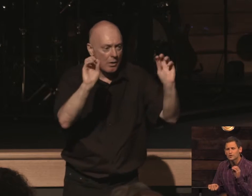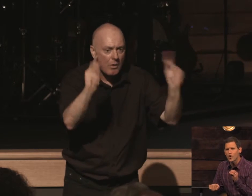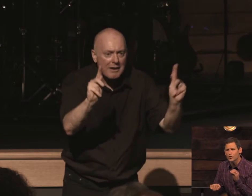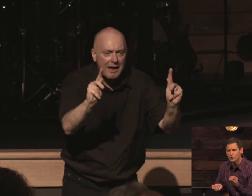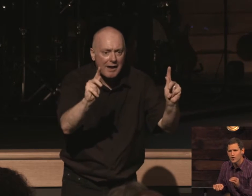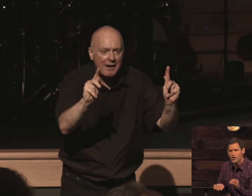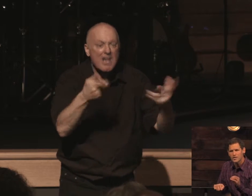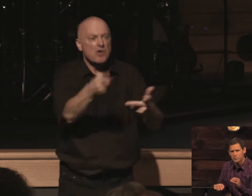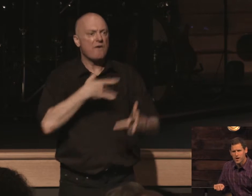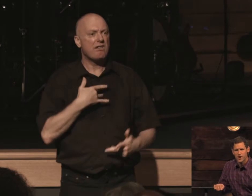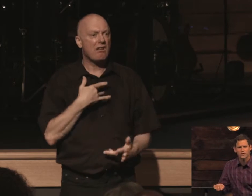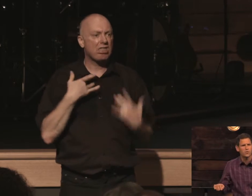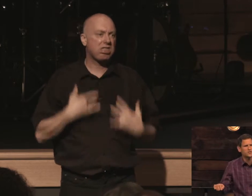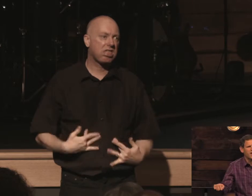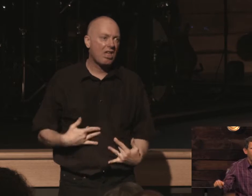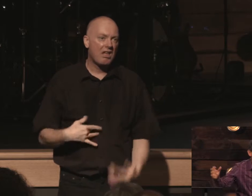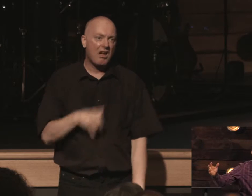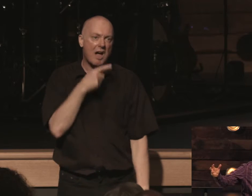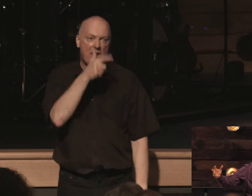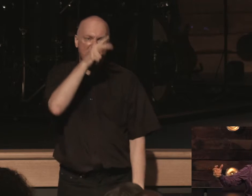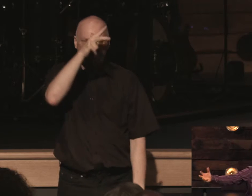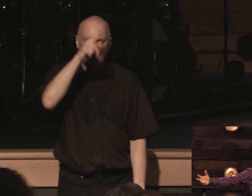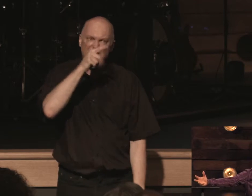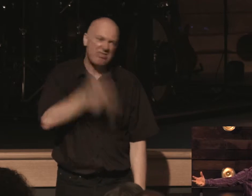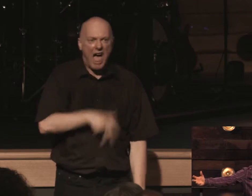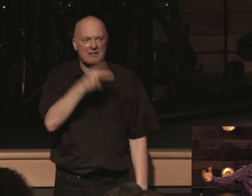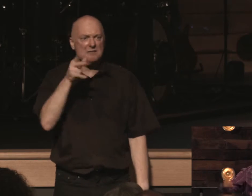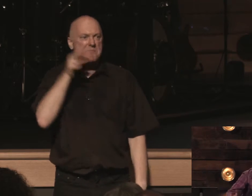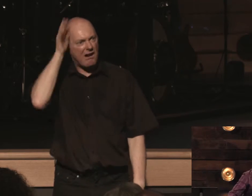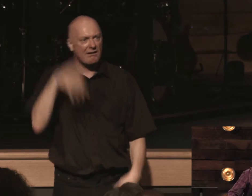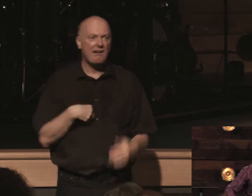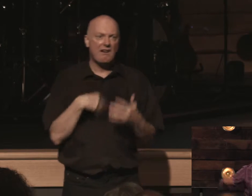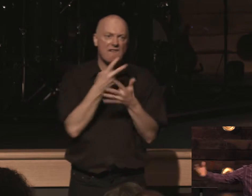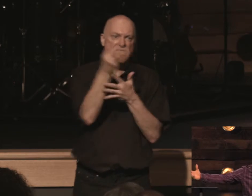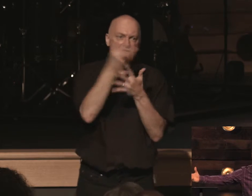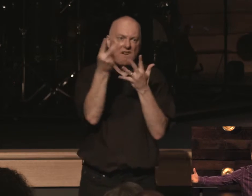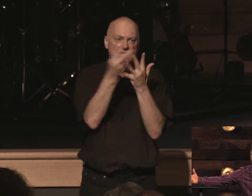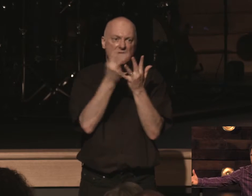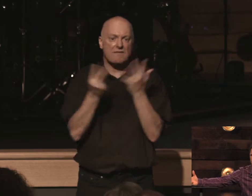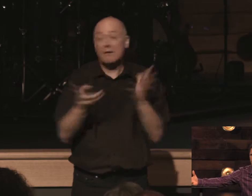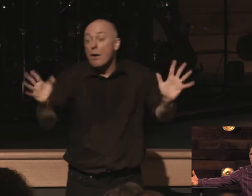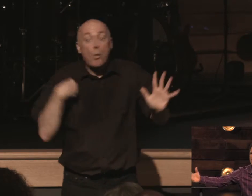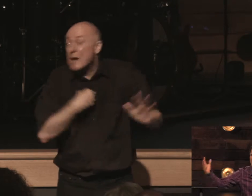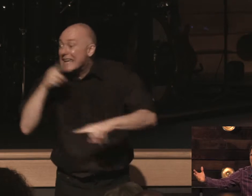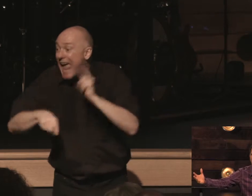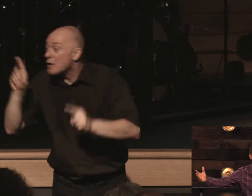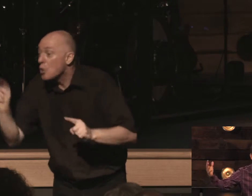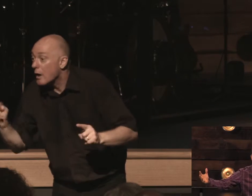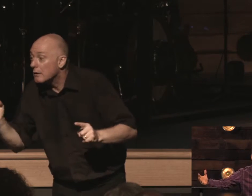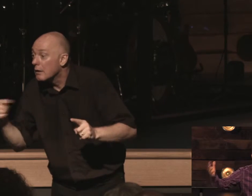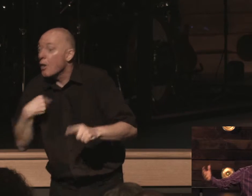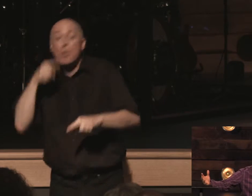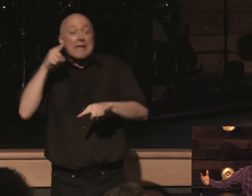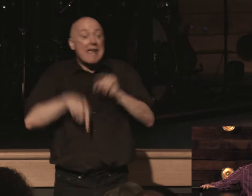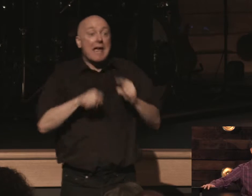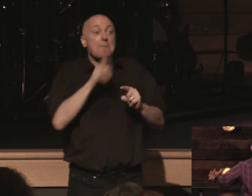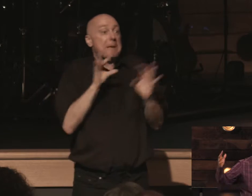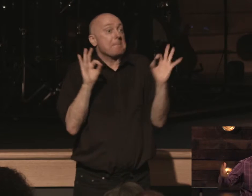so discouraged as parents if we say i gotta do this and i gotta do that and i don't know because we can't do it we can't be the people and the